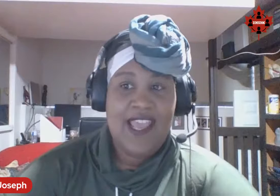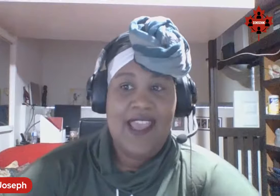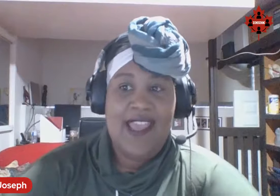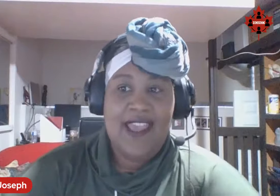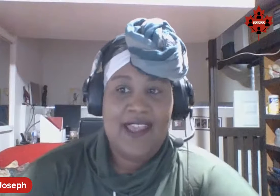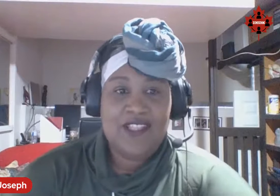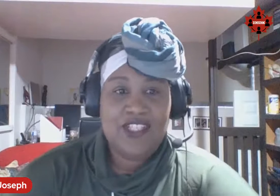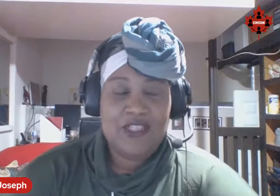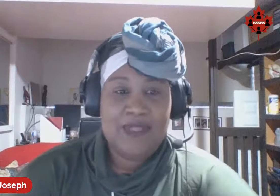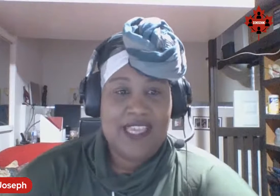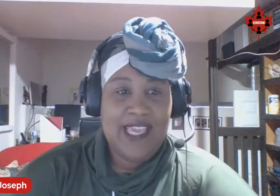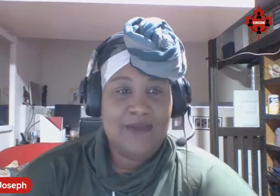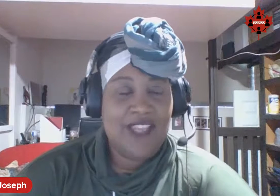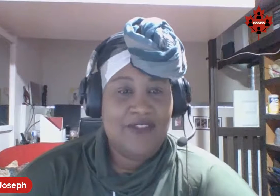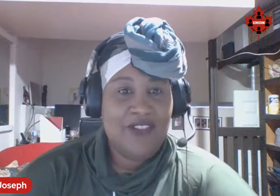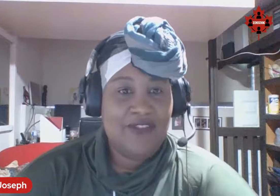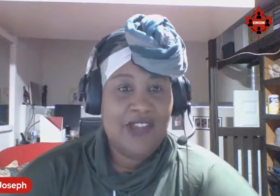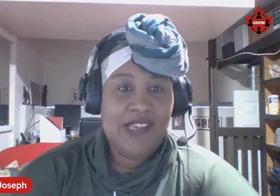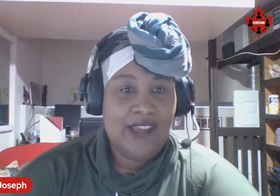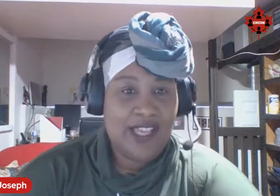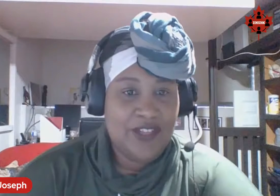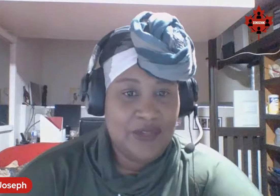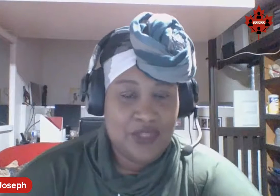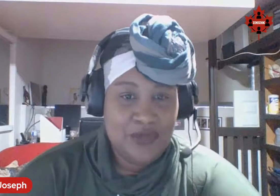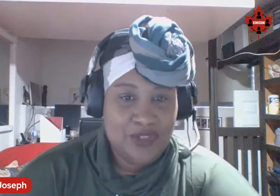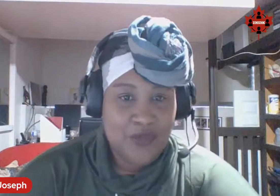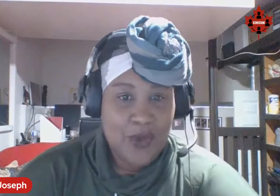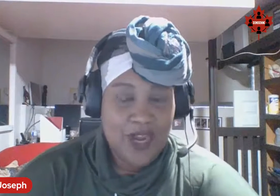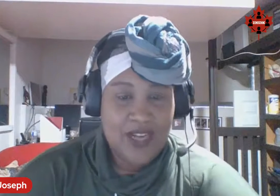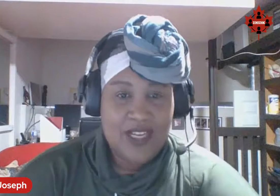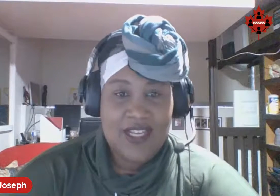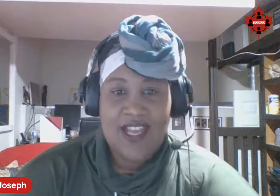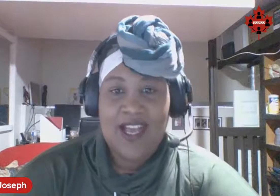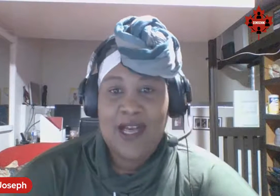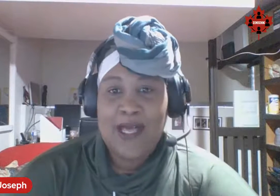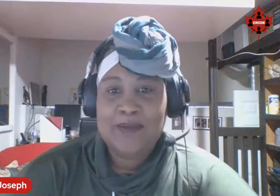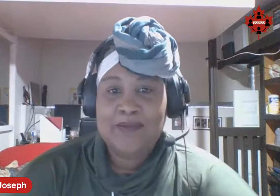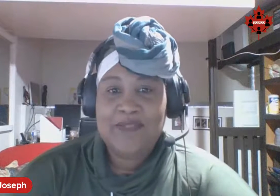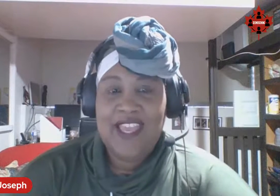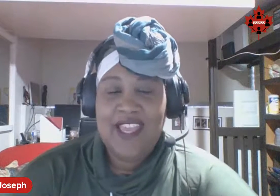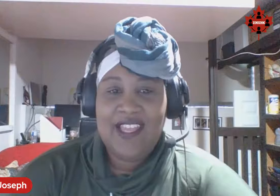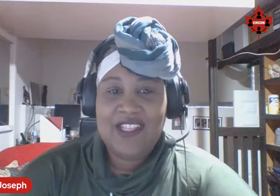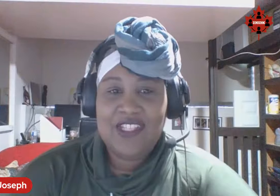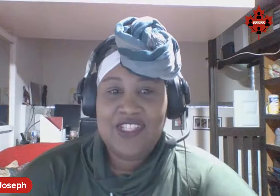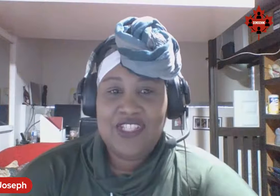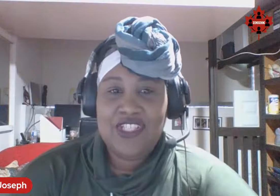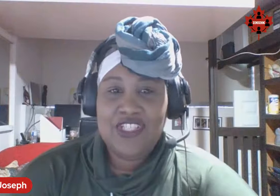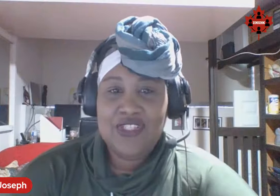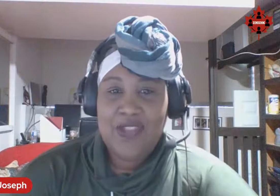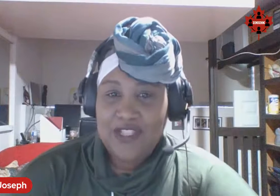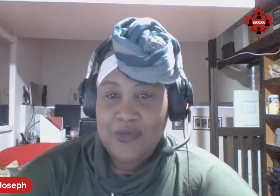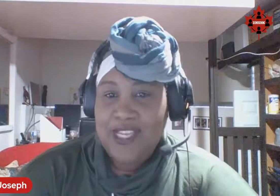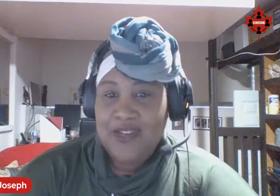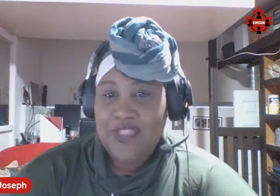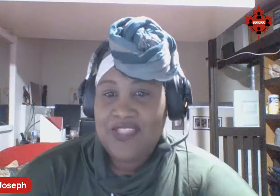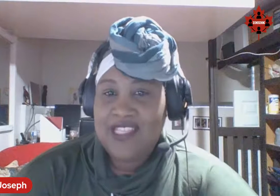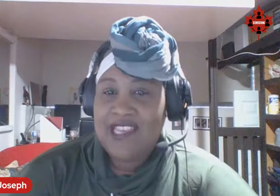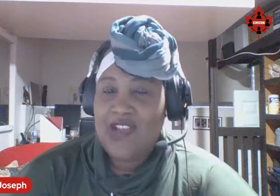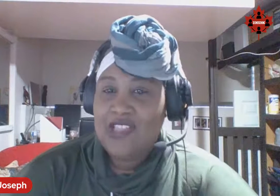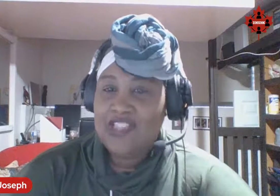and she became Deaf at a very young age when she was four. And she just graduated with a psychology